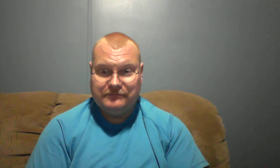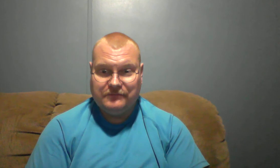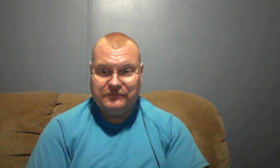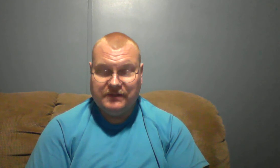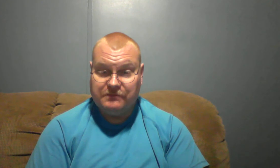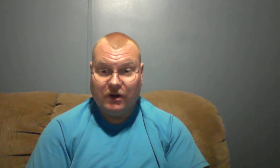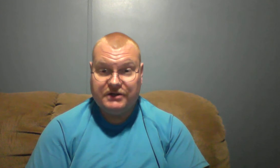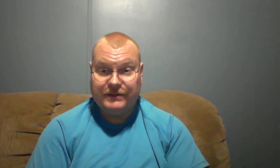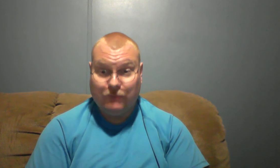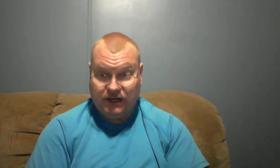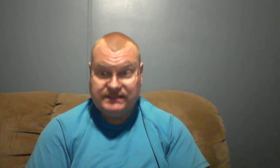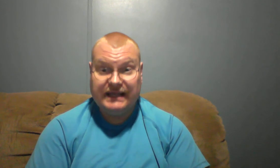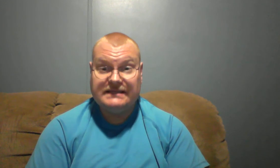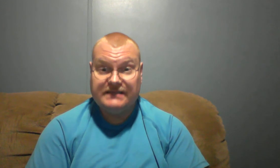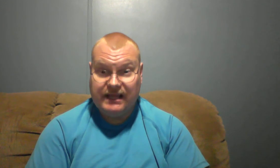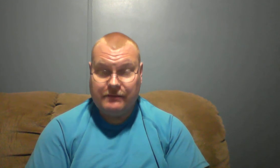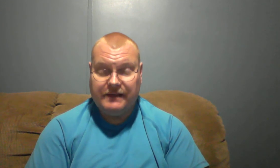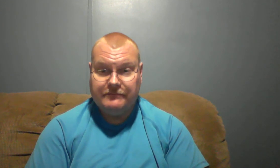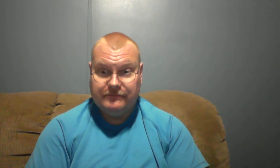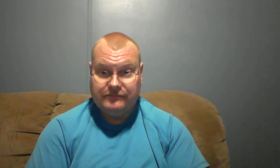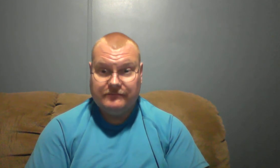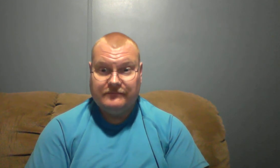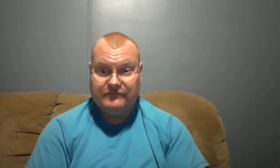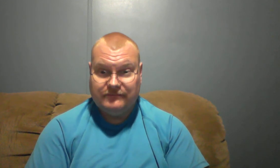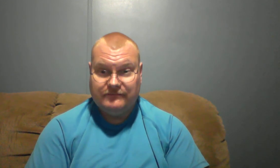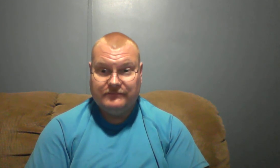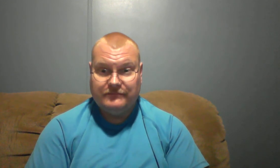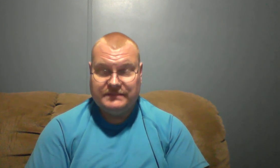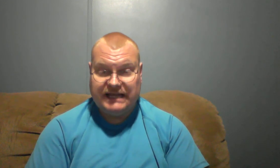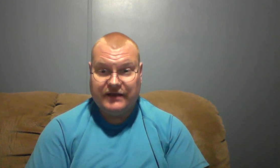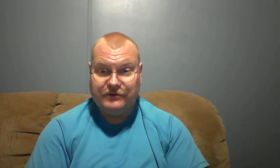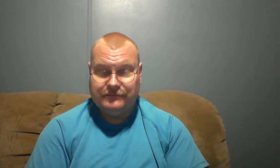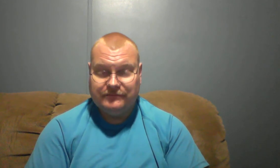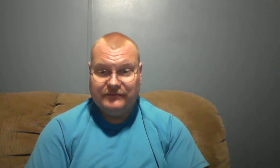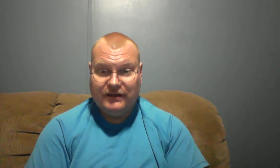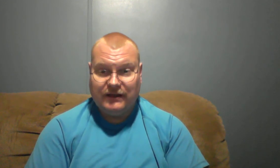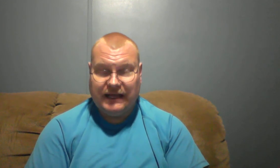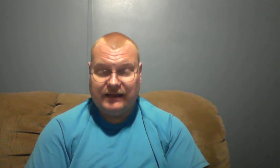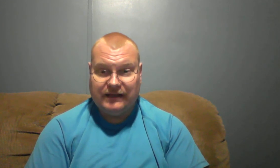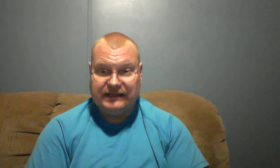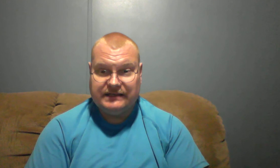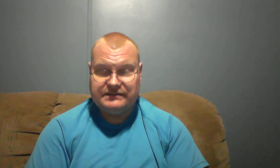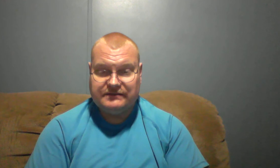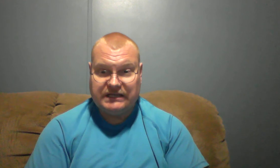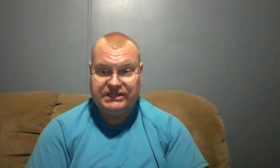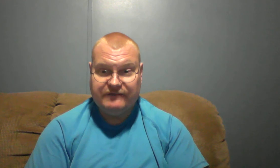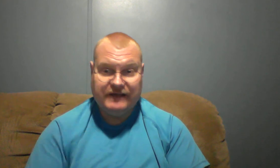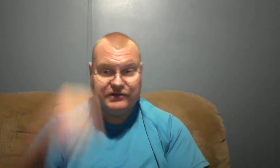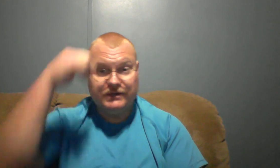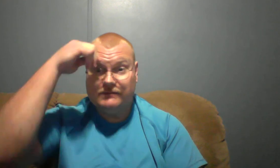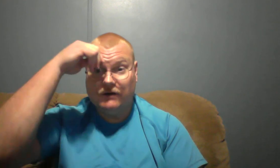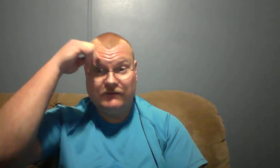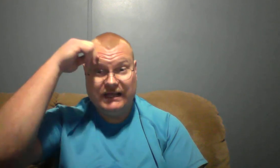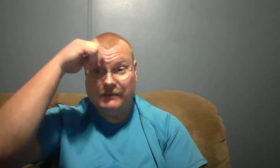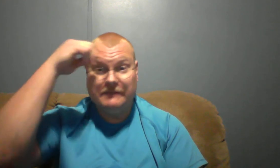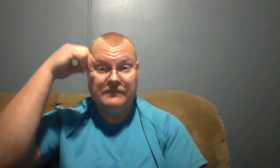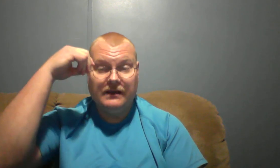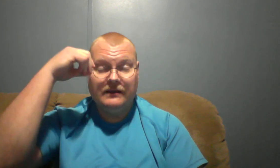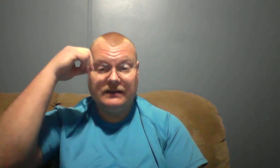let's march and press against the enemy together and let's achieve victory over the enemy like I